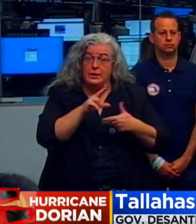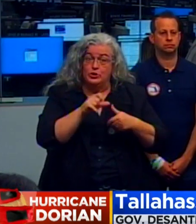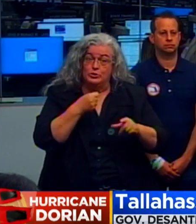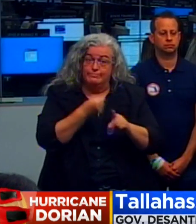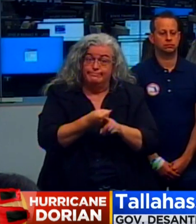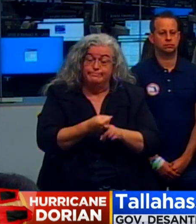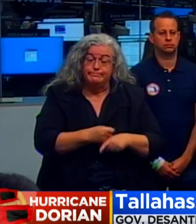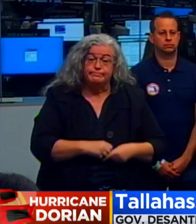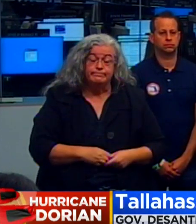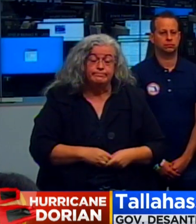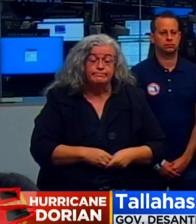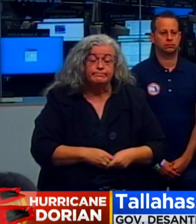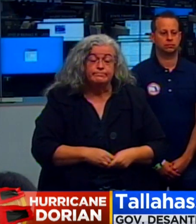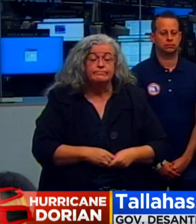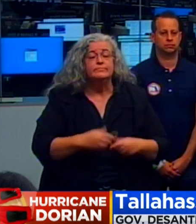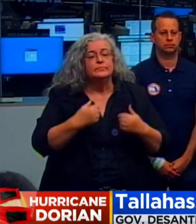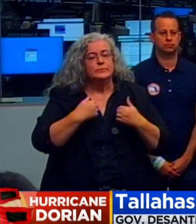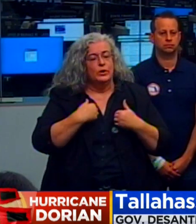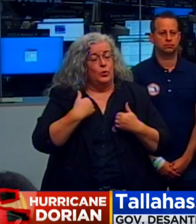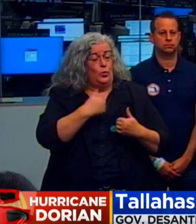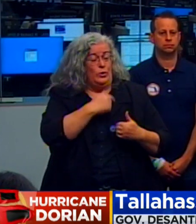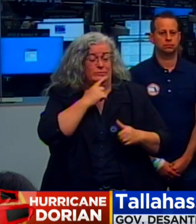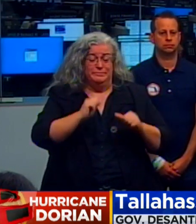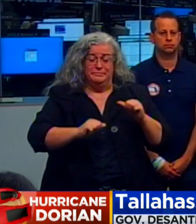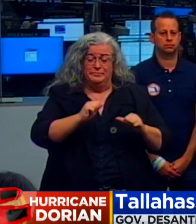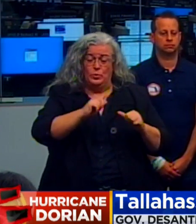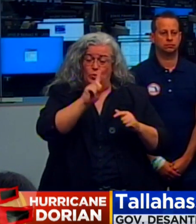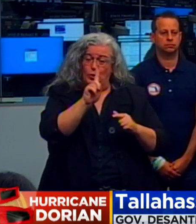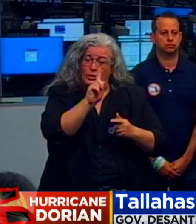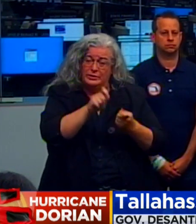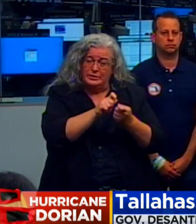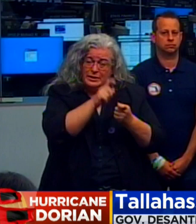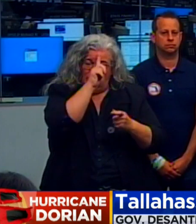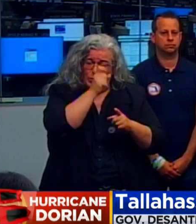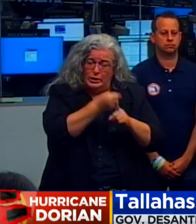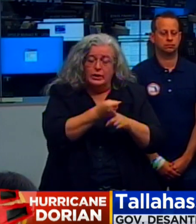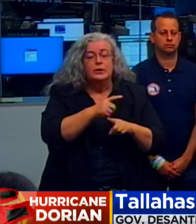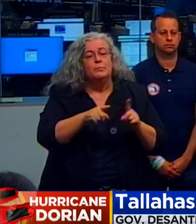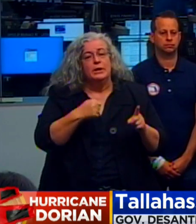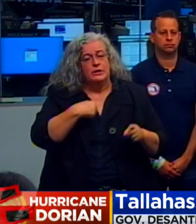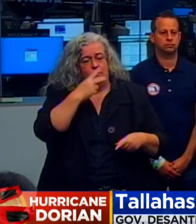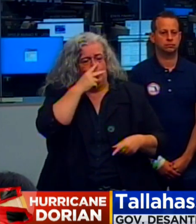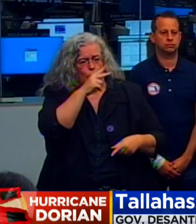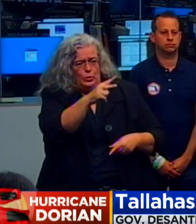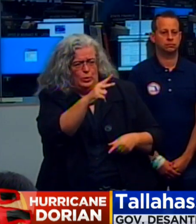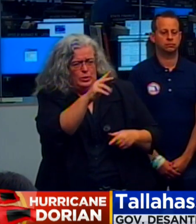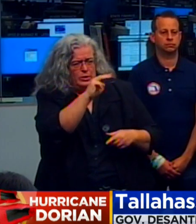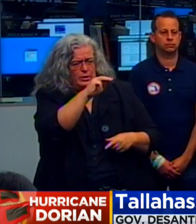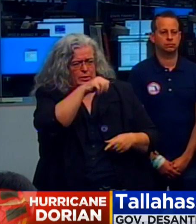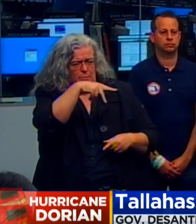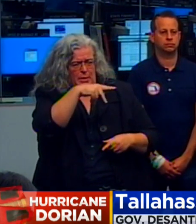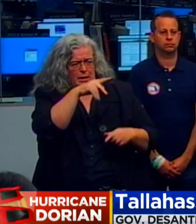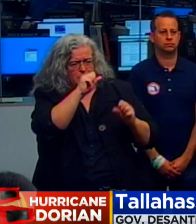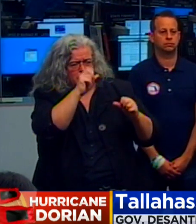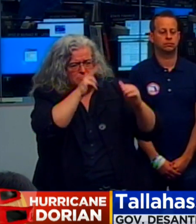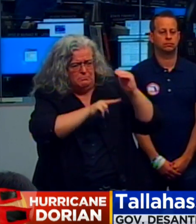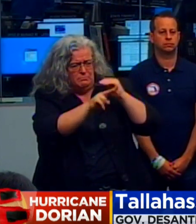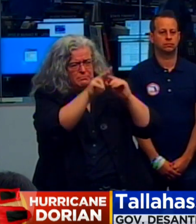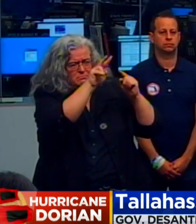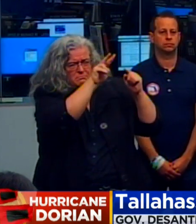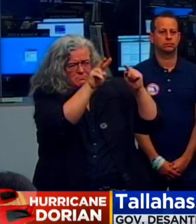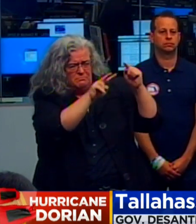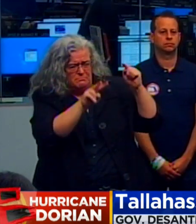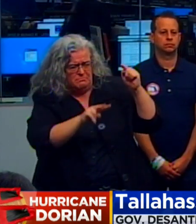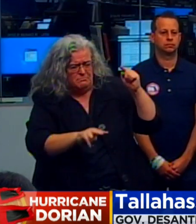We still have some degree of uncertainty, but I think if you look at the different forecasts, you see potential major impacts